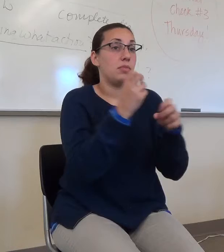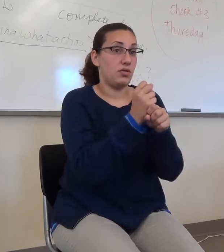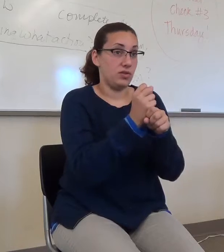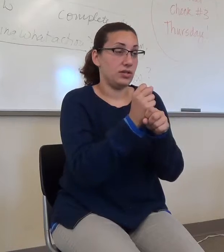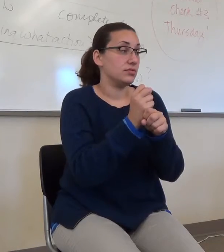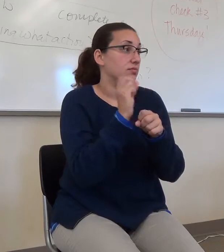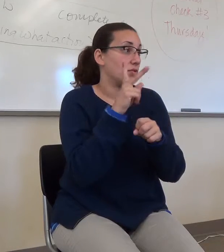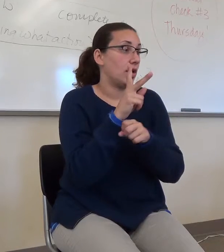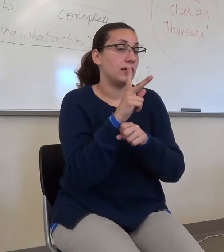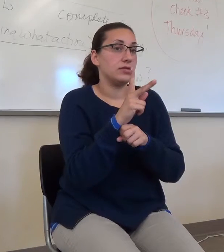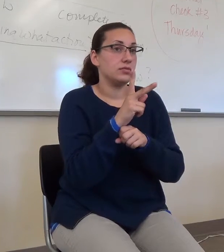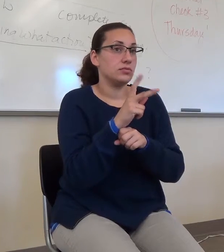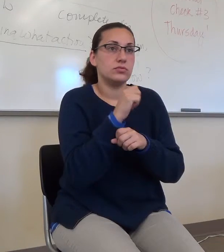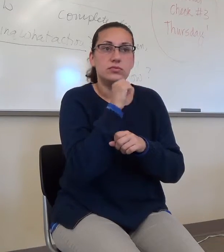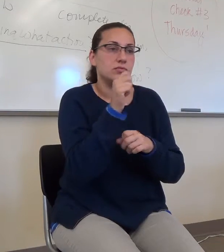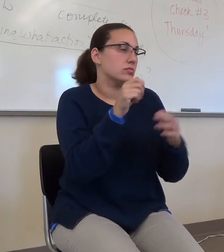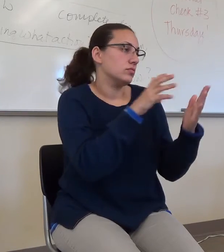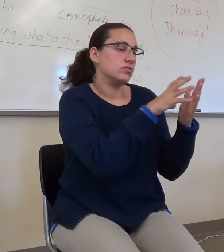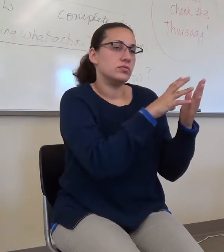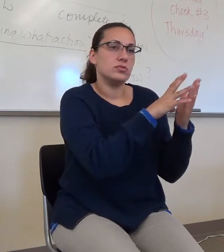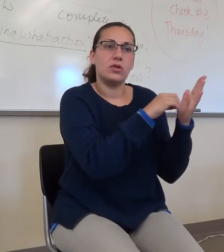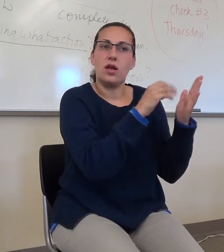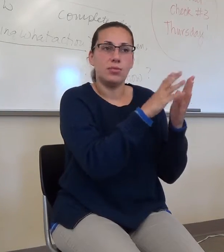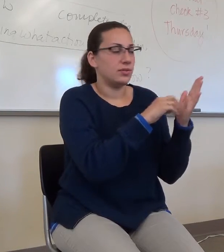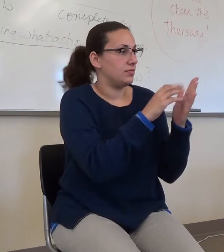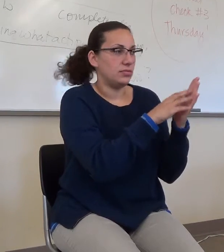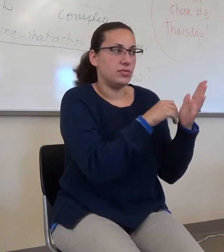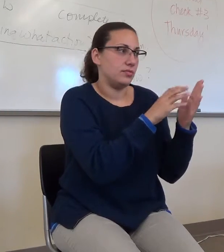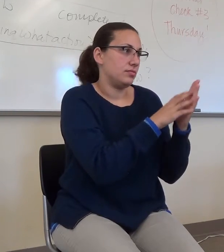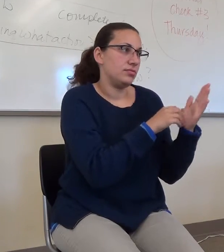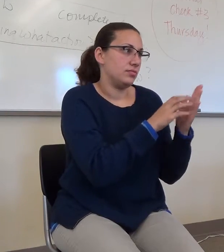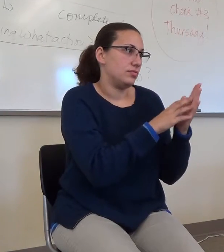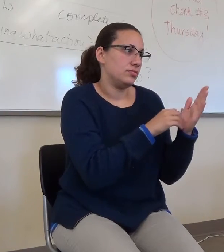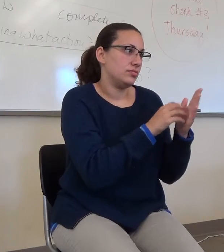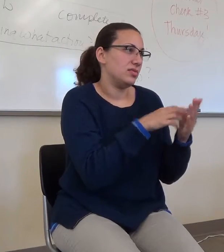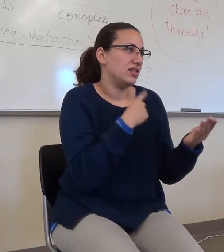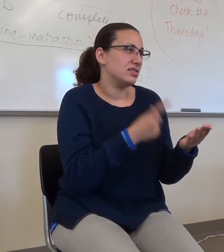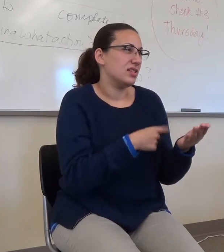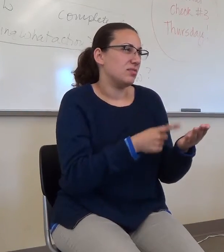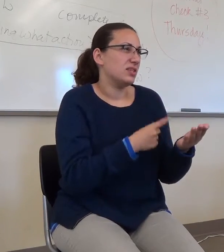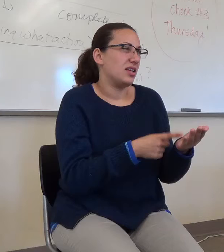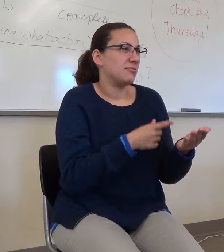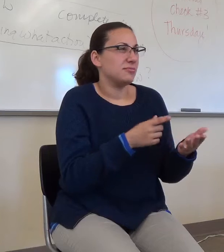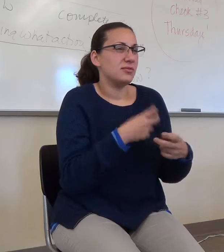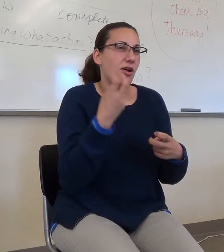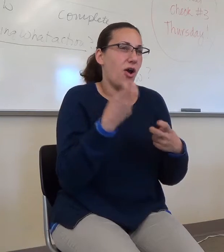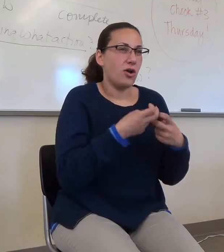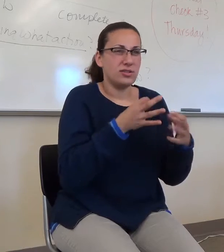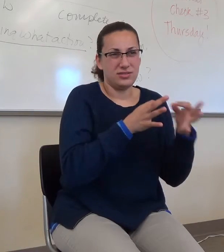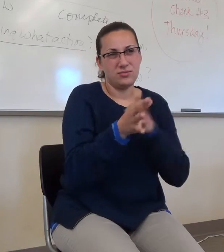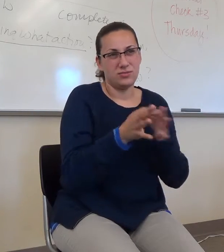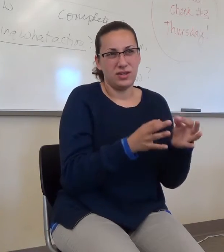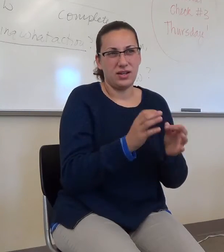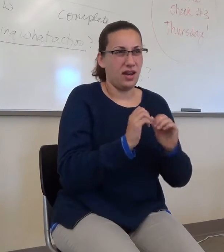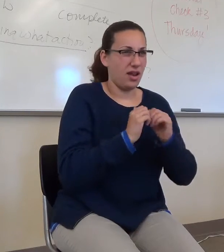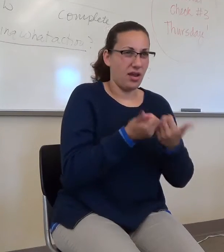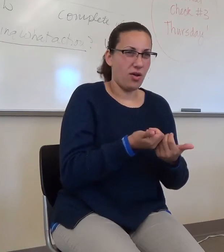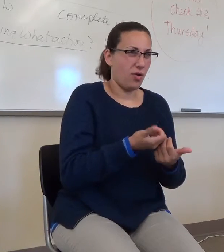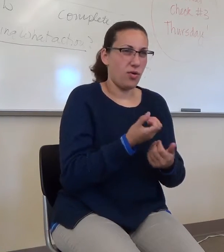Don't just copy. Because sometimes there's just no other way to say it. But, you know, we get back into that business of